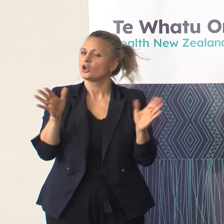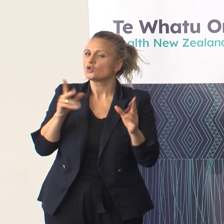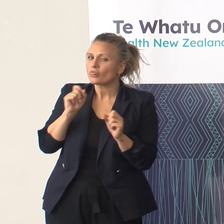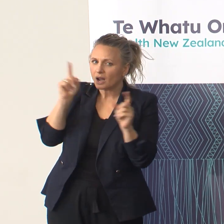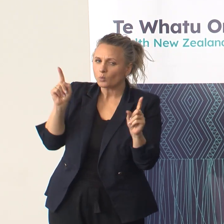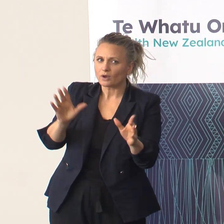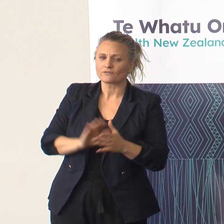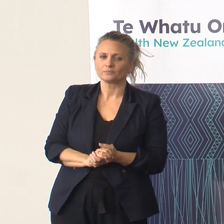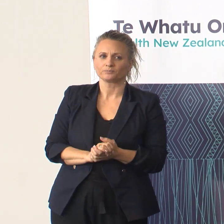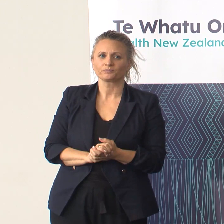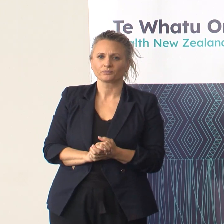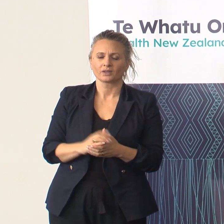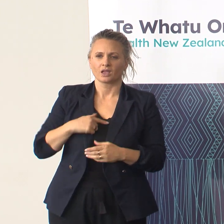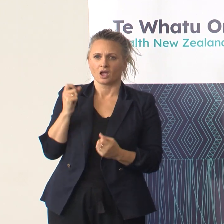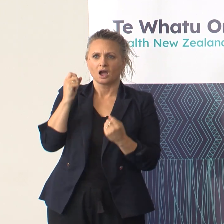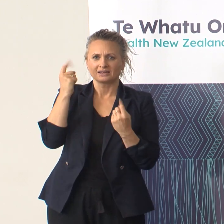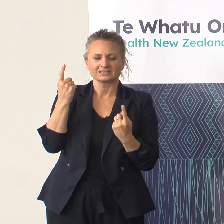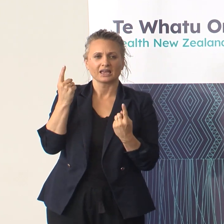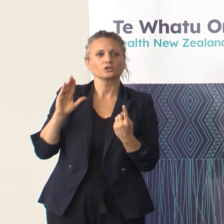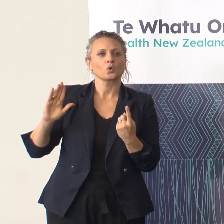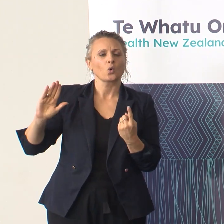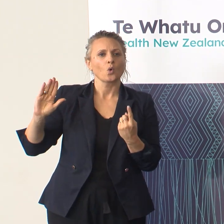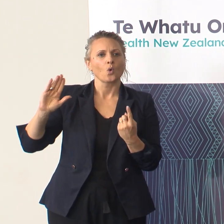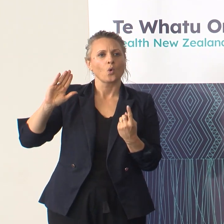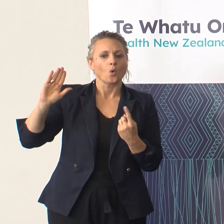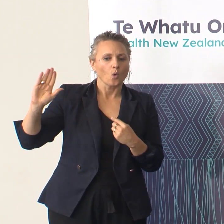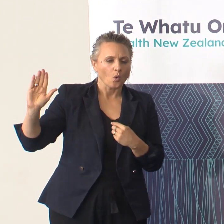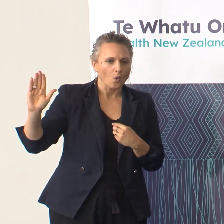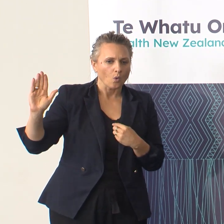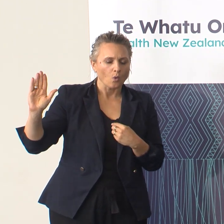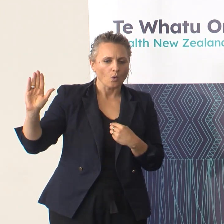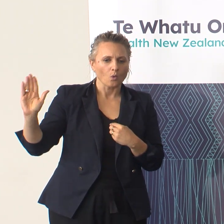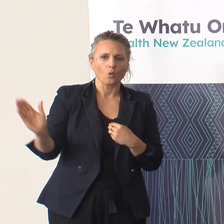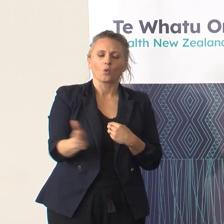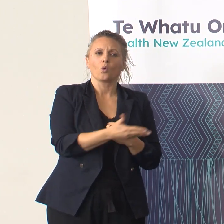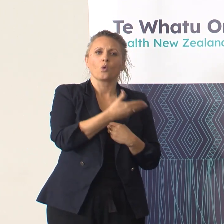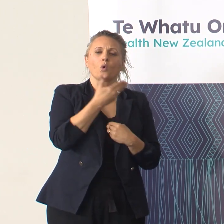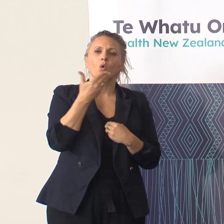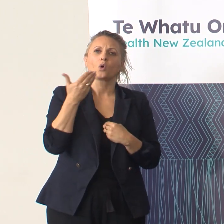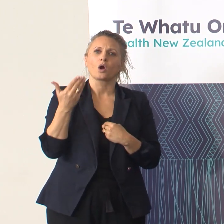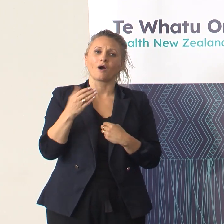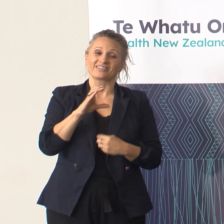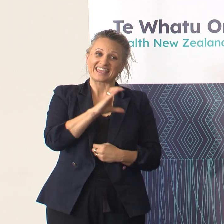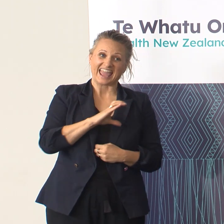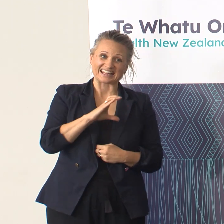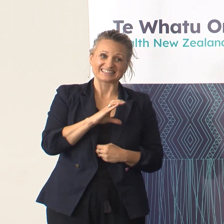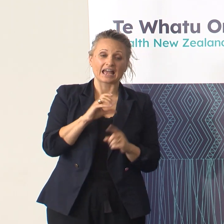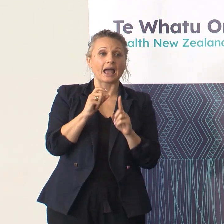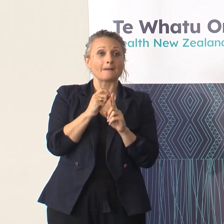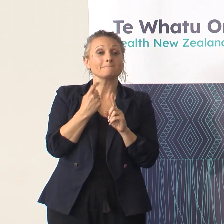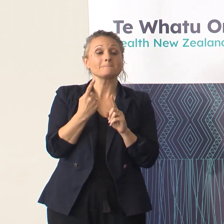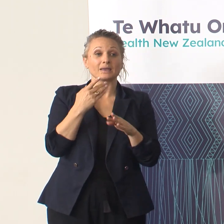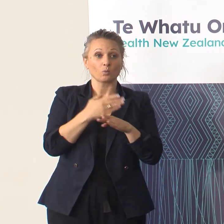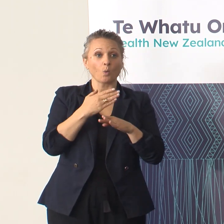I'm aware of. As I understand it now, all of the, you know, as all of the cancer and P1 work has been